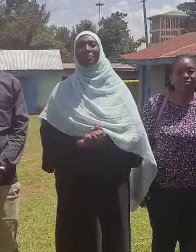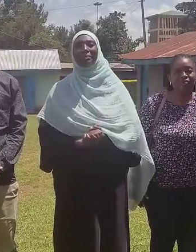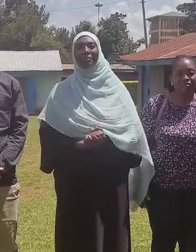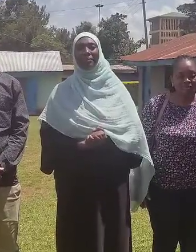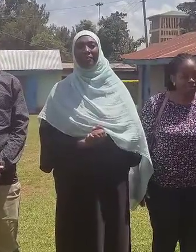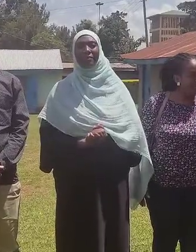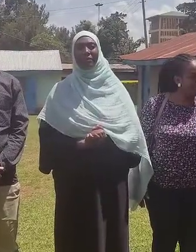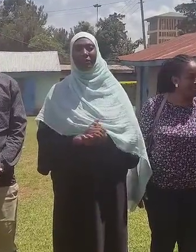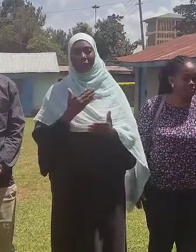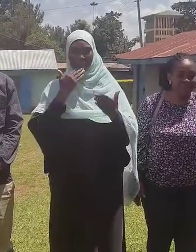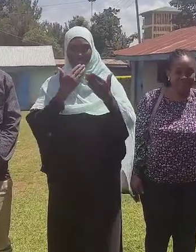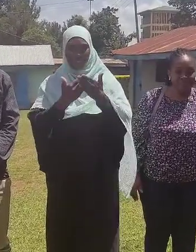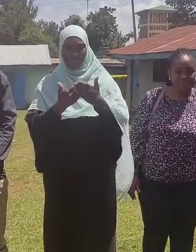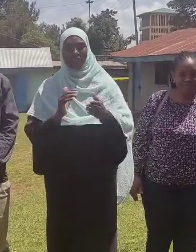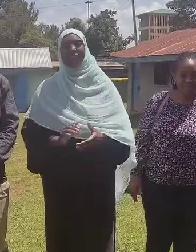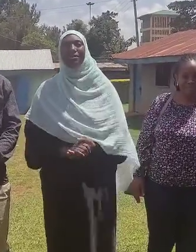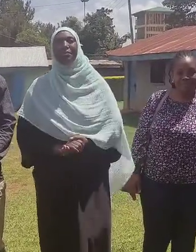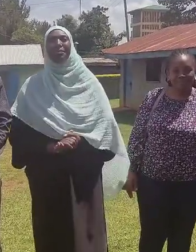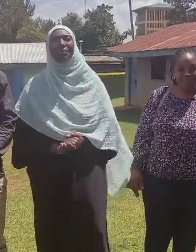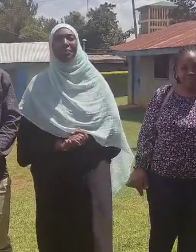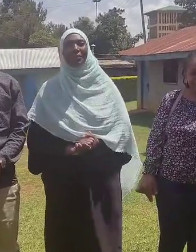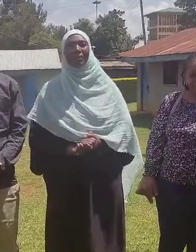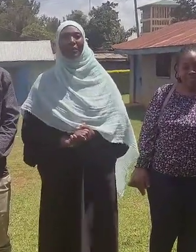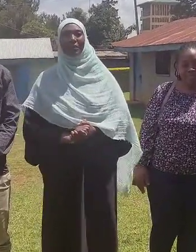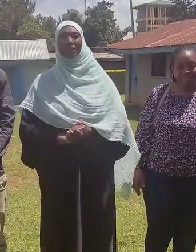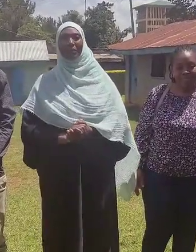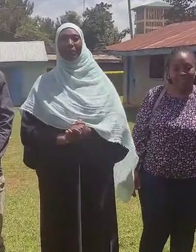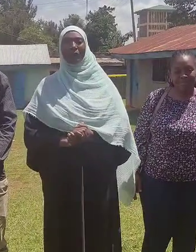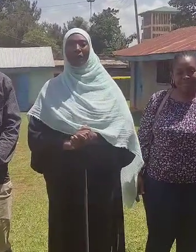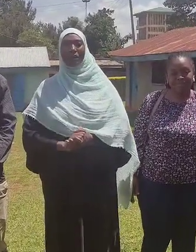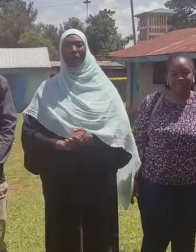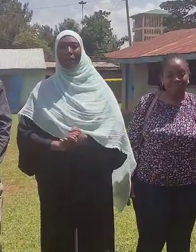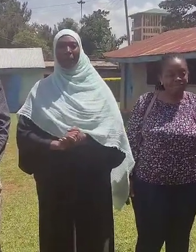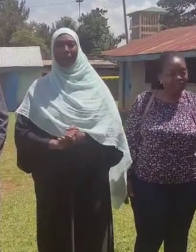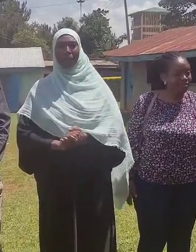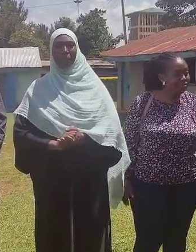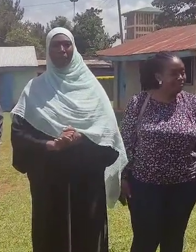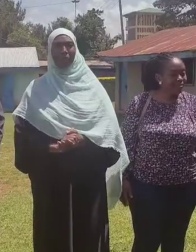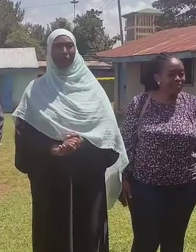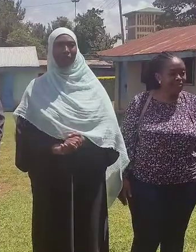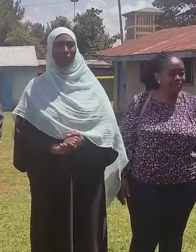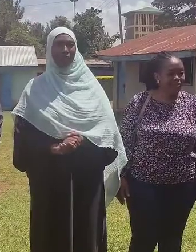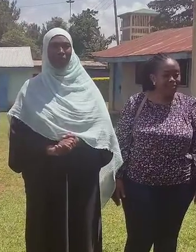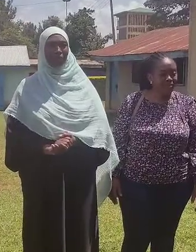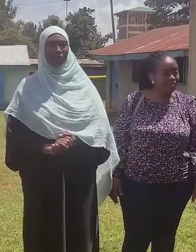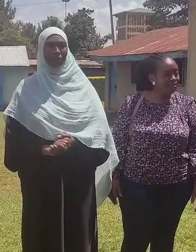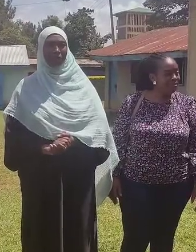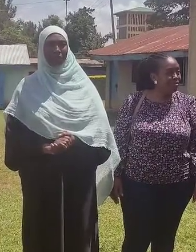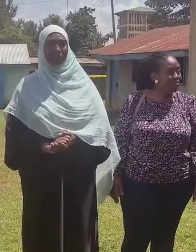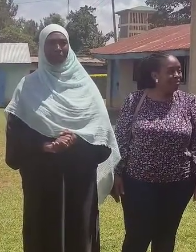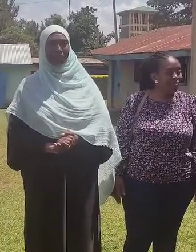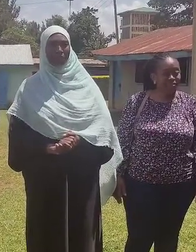Thank you. Everybody to say their same name, Mkipita. This is my same name.